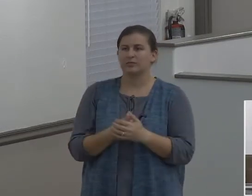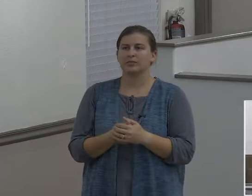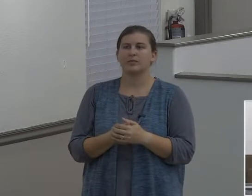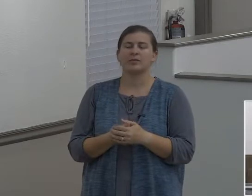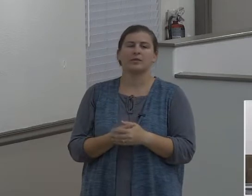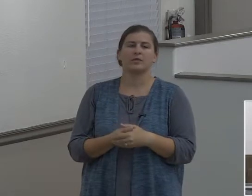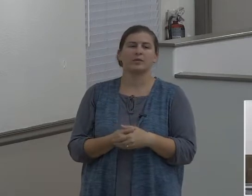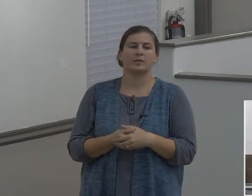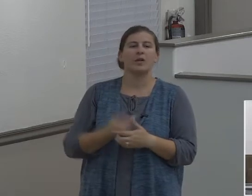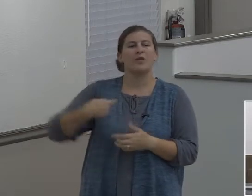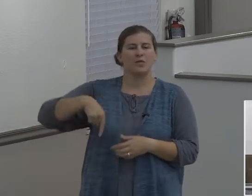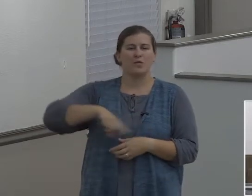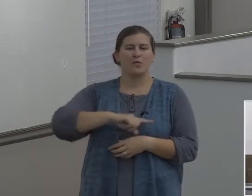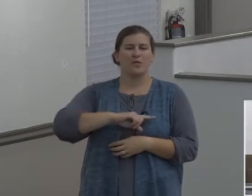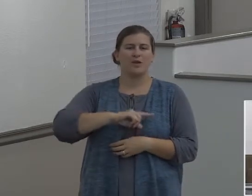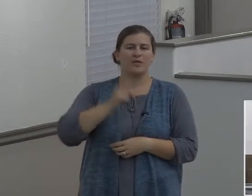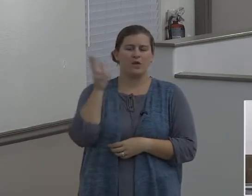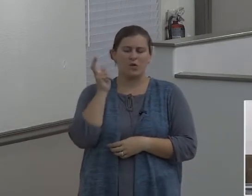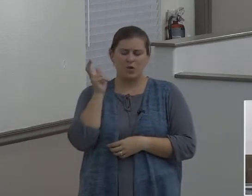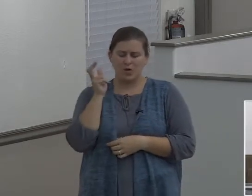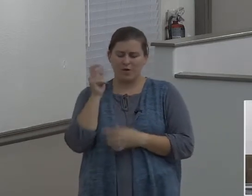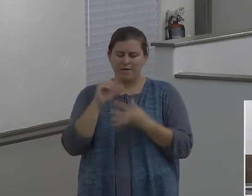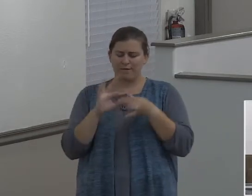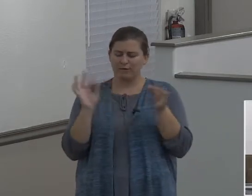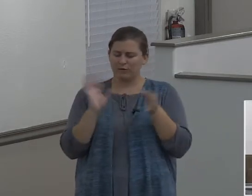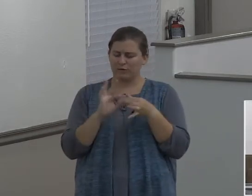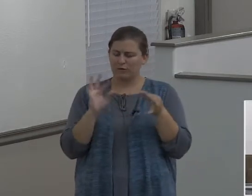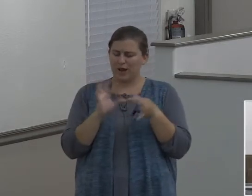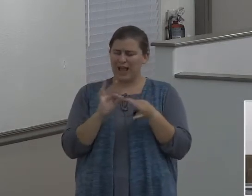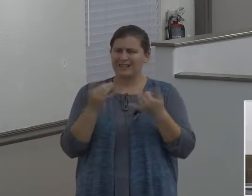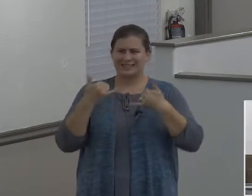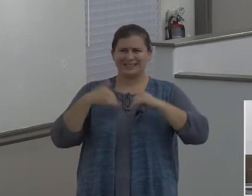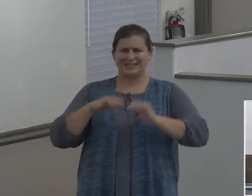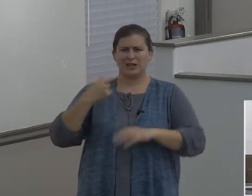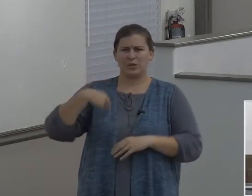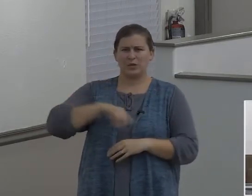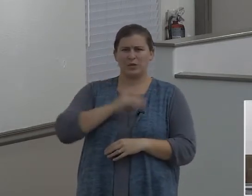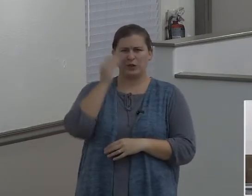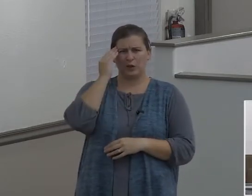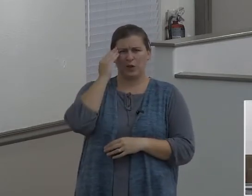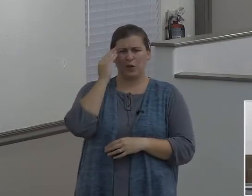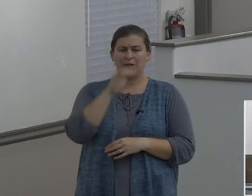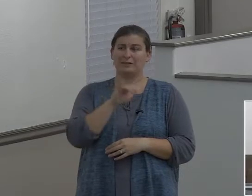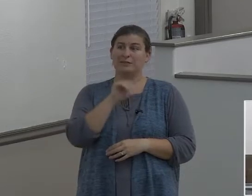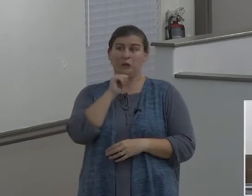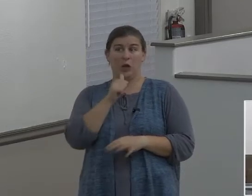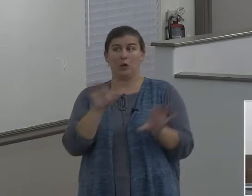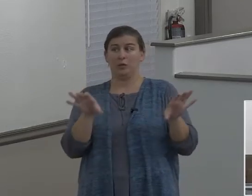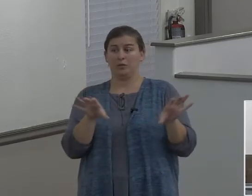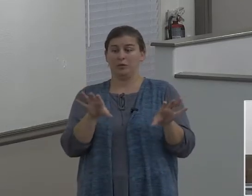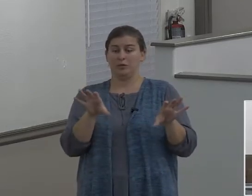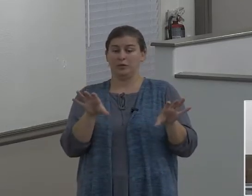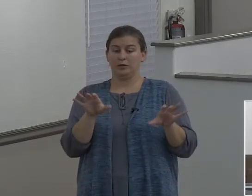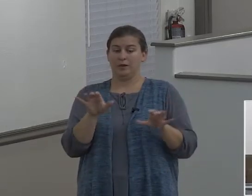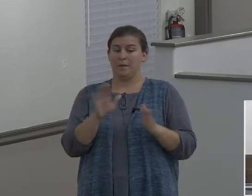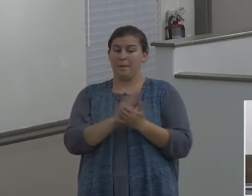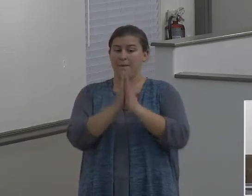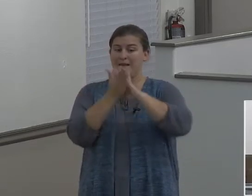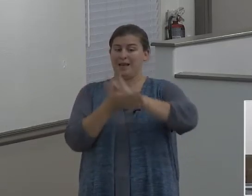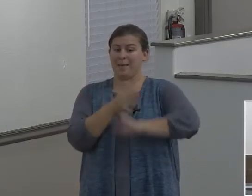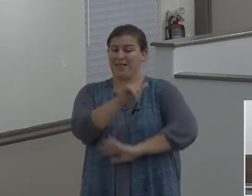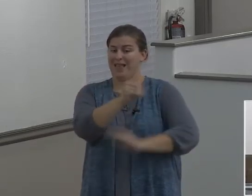this. It's a common thing you hear sometimes still today. know, don't be that guy. You know, yeah, don't be that guy.